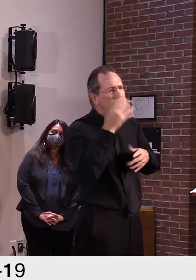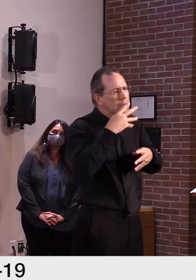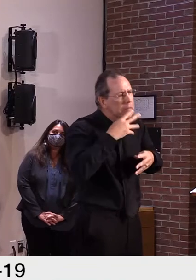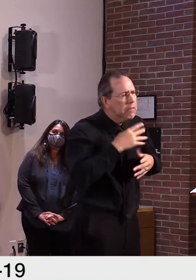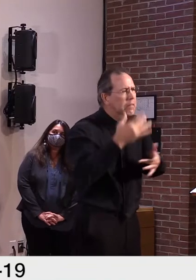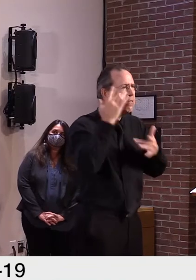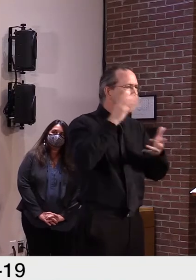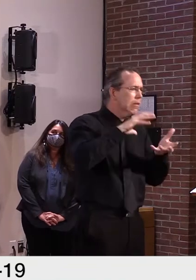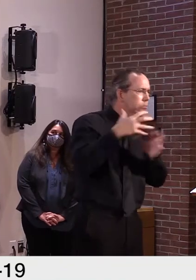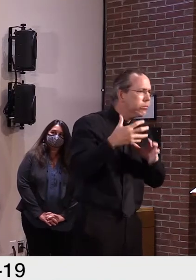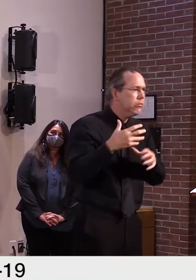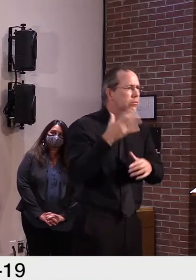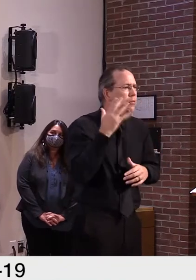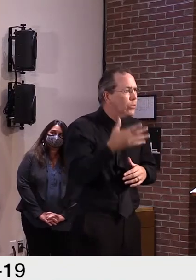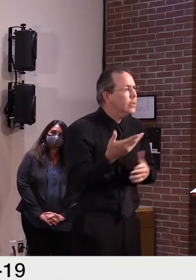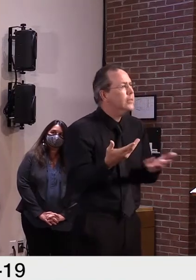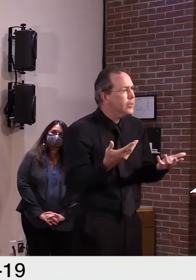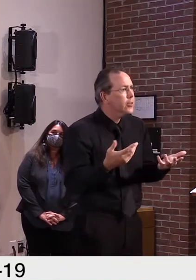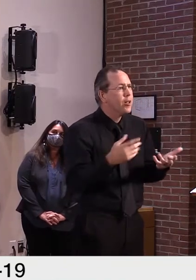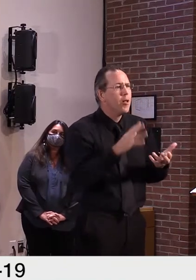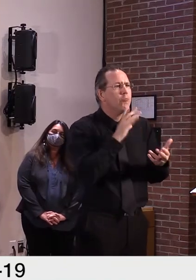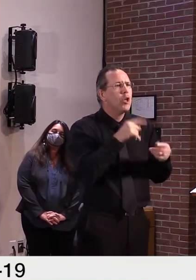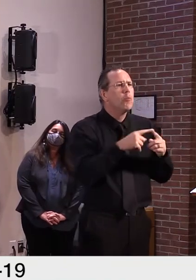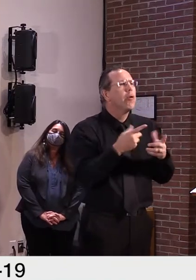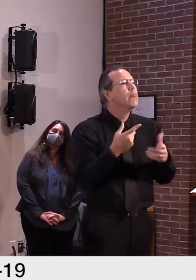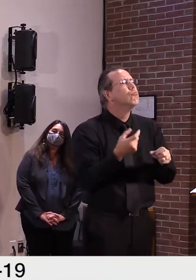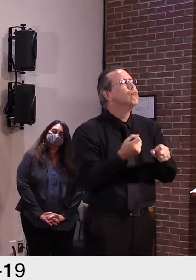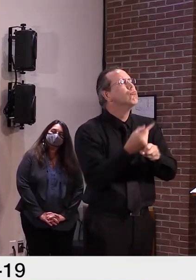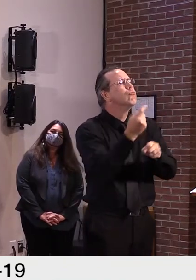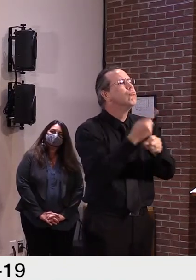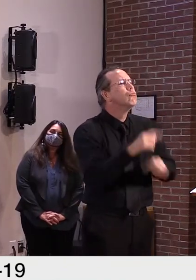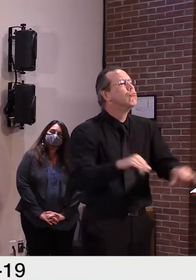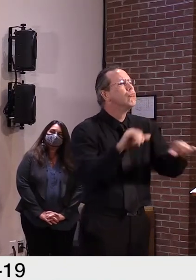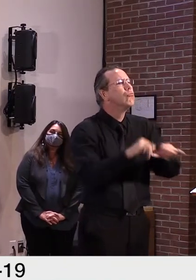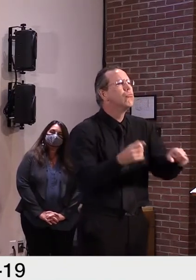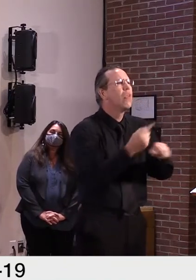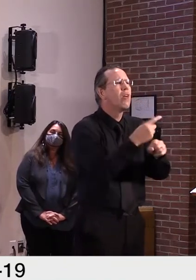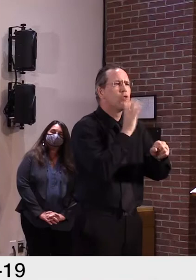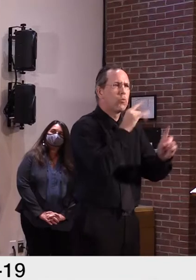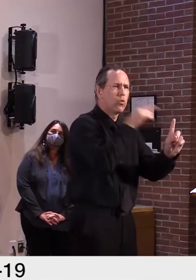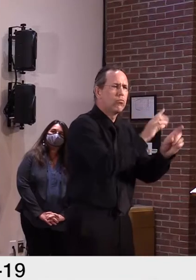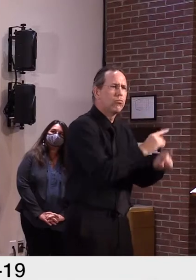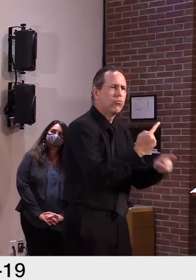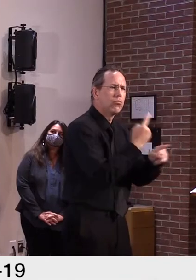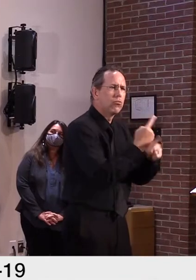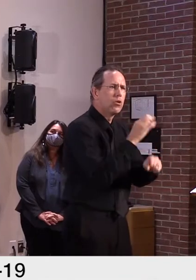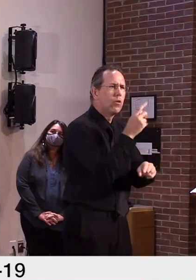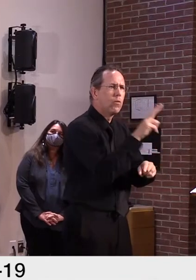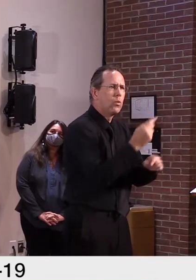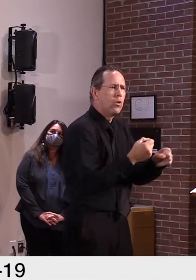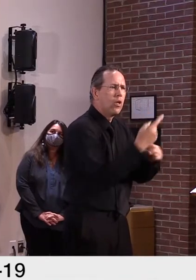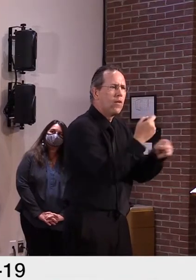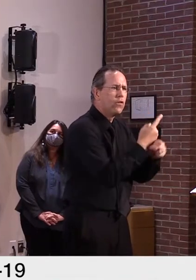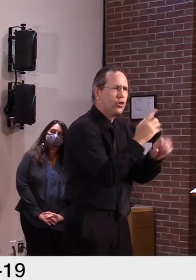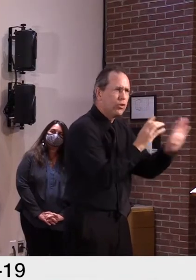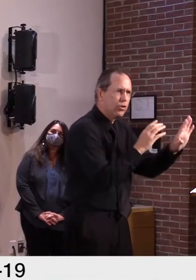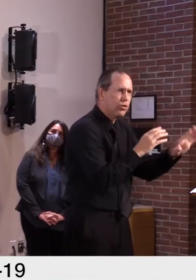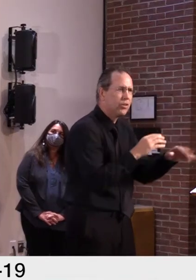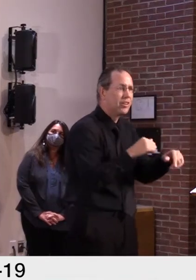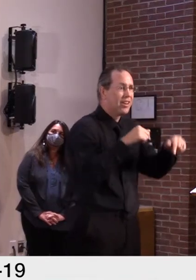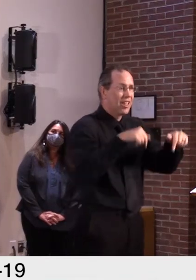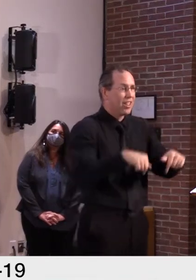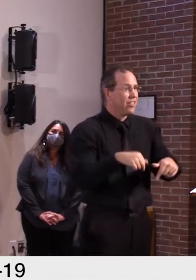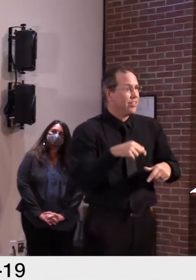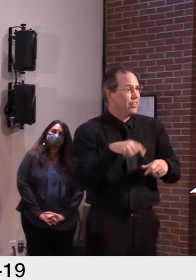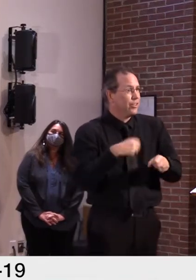flu kind of in normal times. But during the current pandemic, there are a lot more unknowns. We don't know how